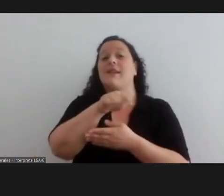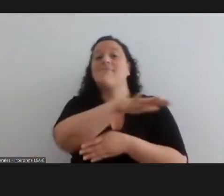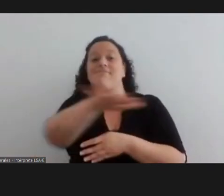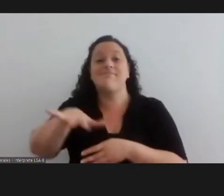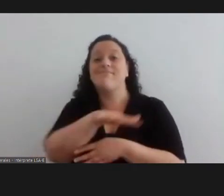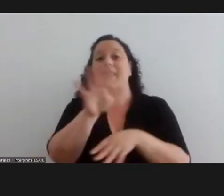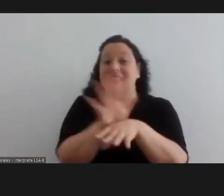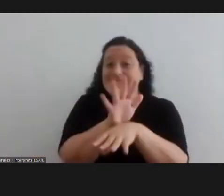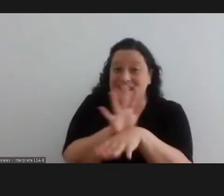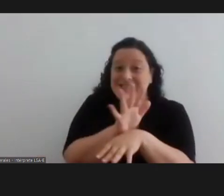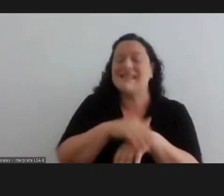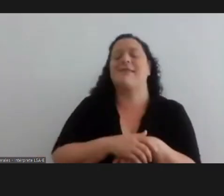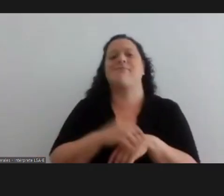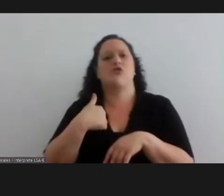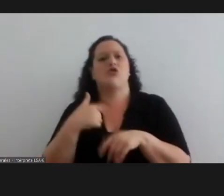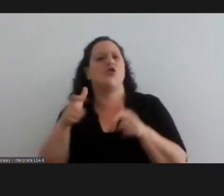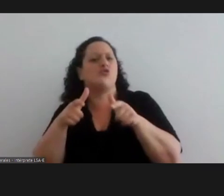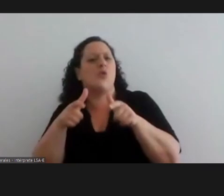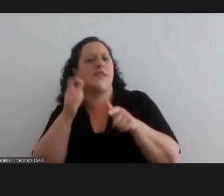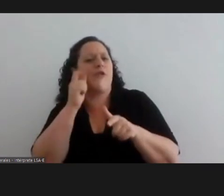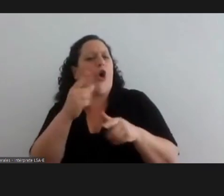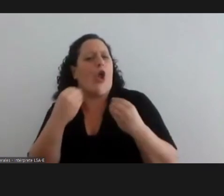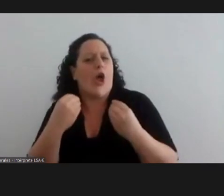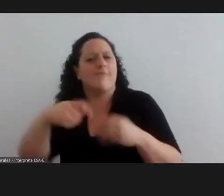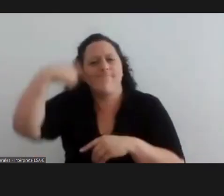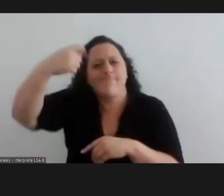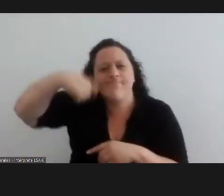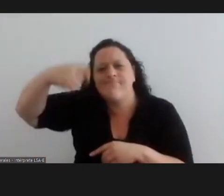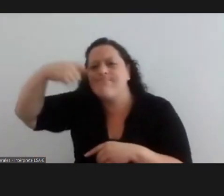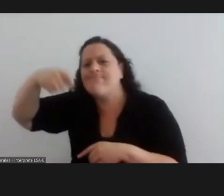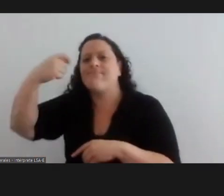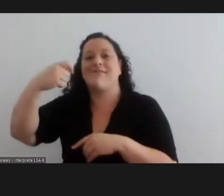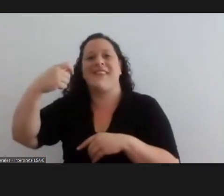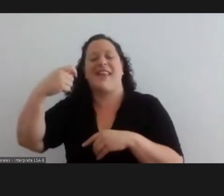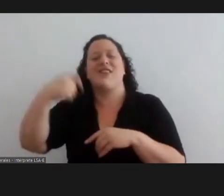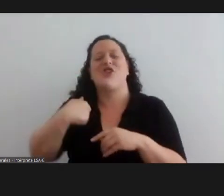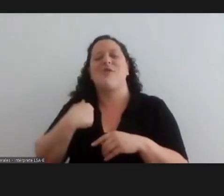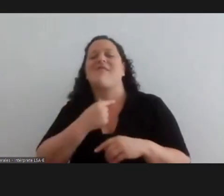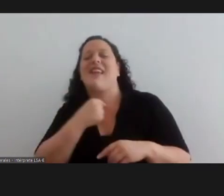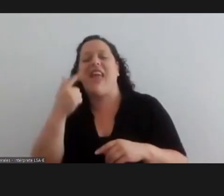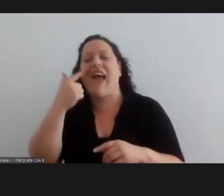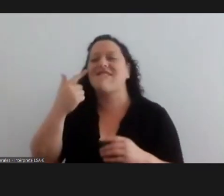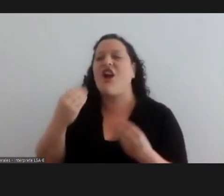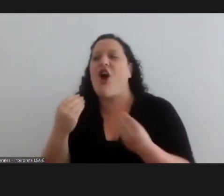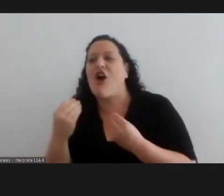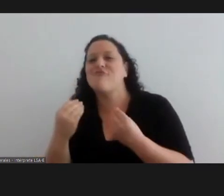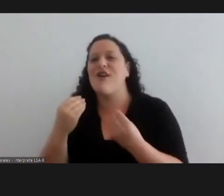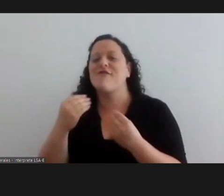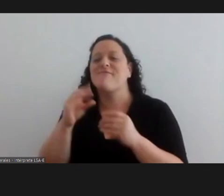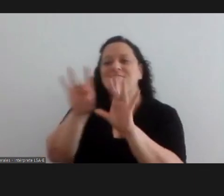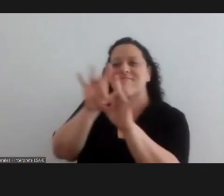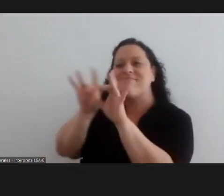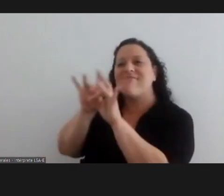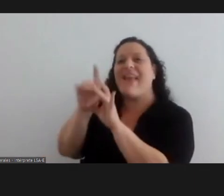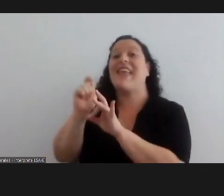enough to shoot and i wanted to see what was going to happen so i chose my entire crew they were